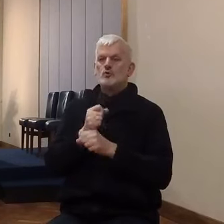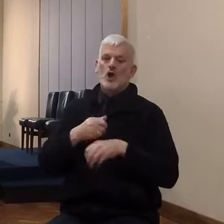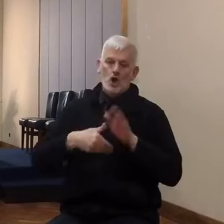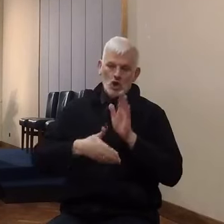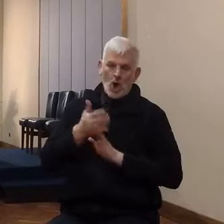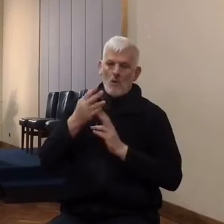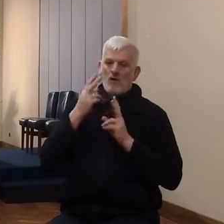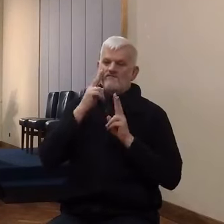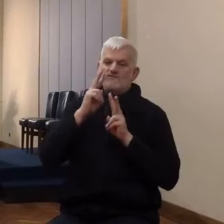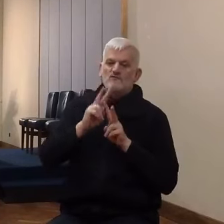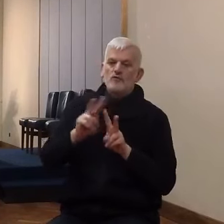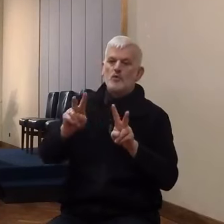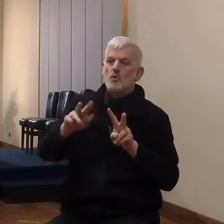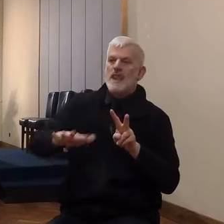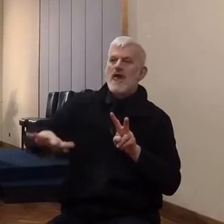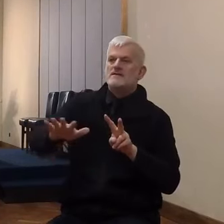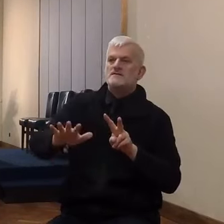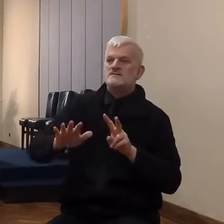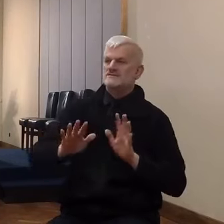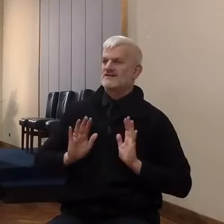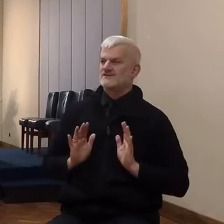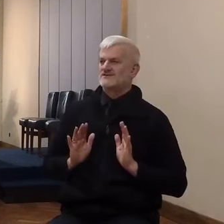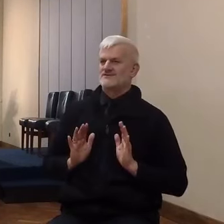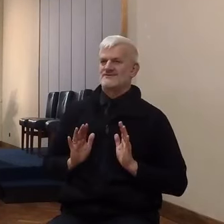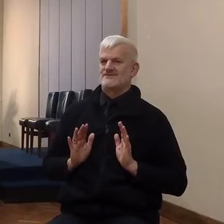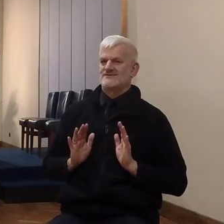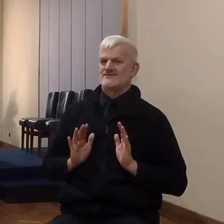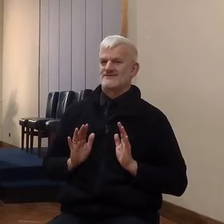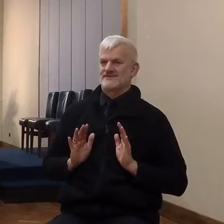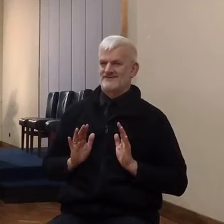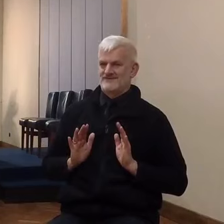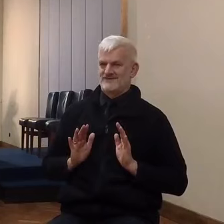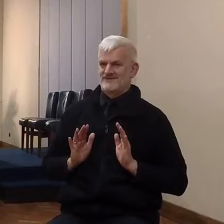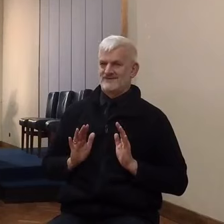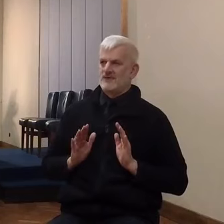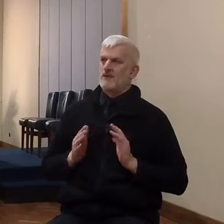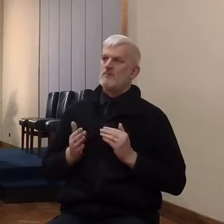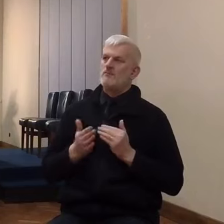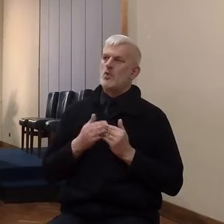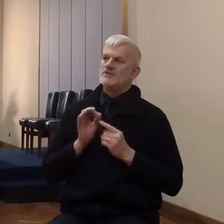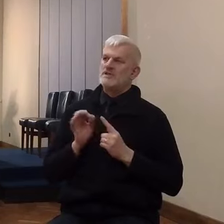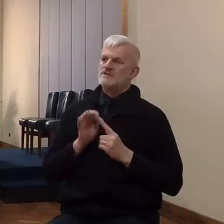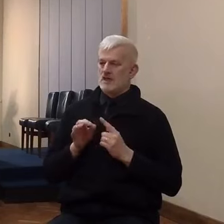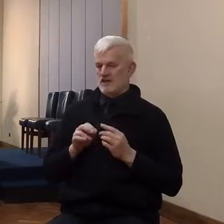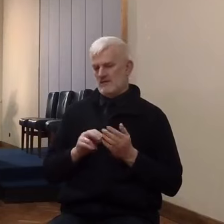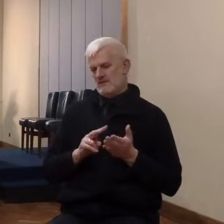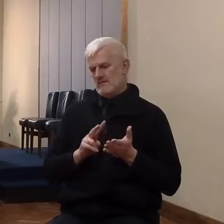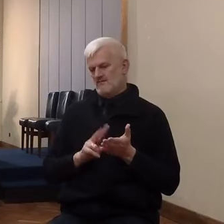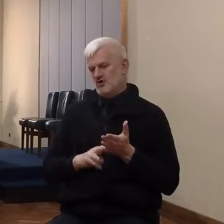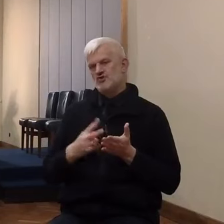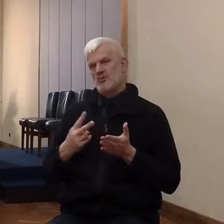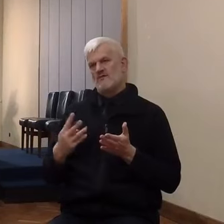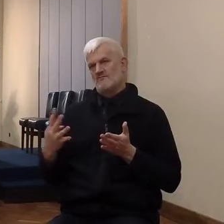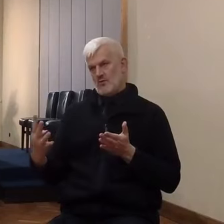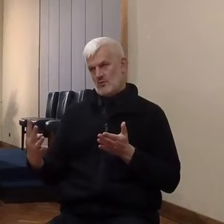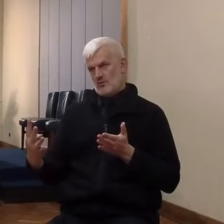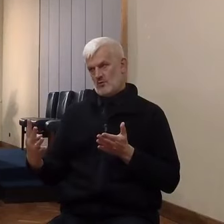little more about their marching orders from the last verse, verse 34, and they send unto